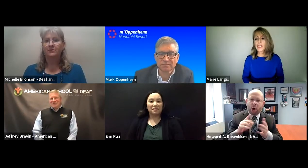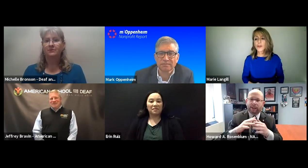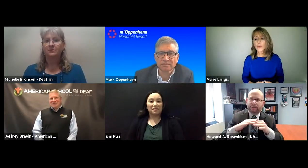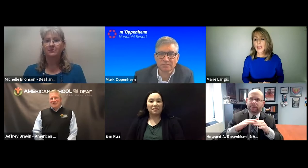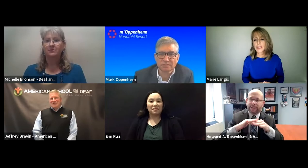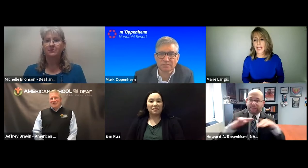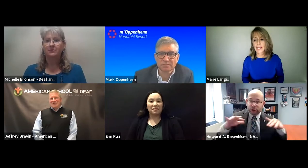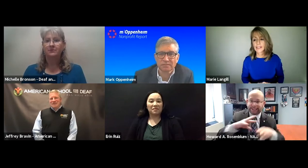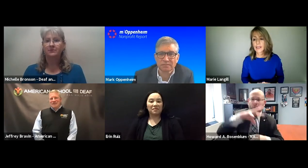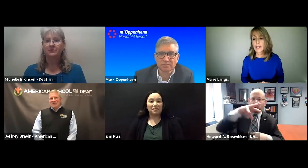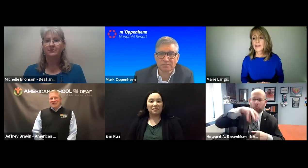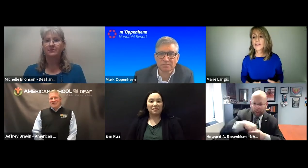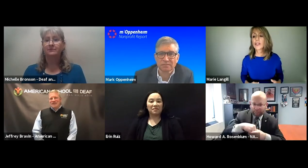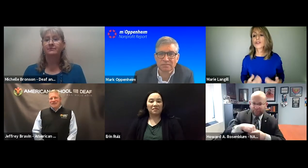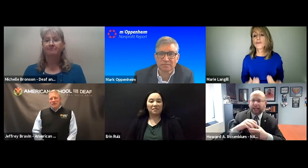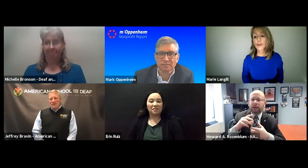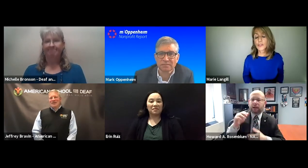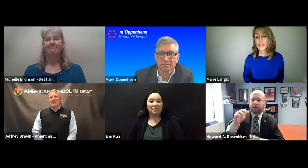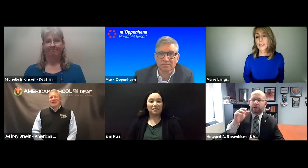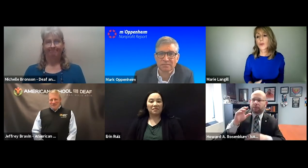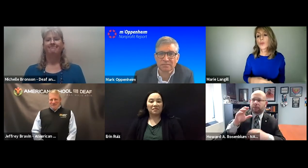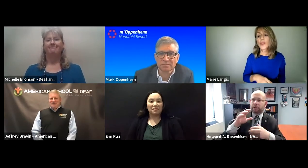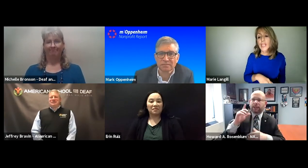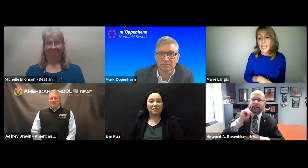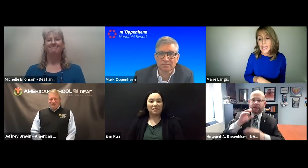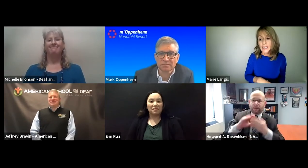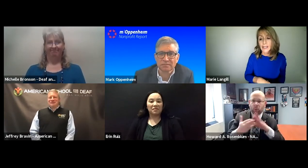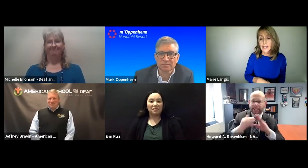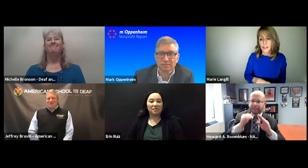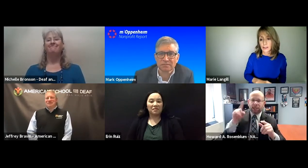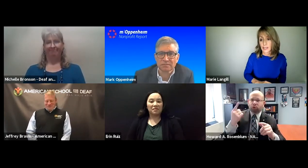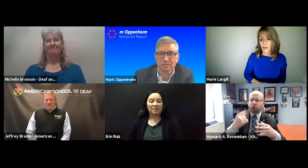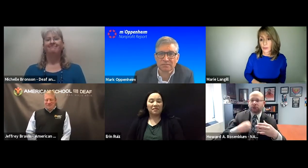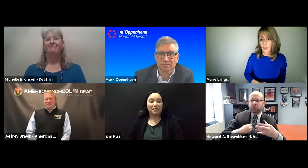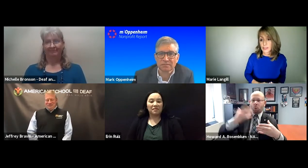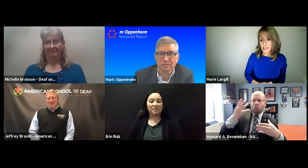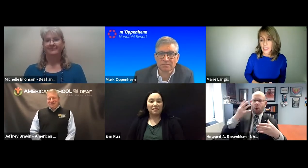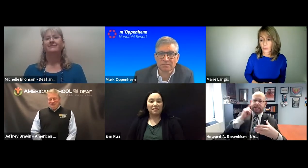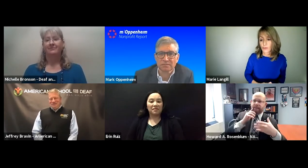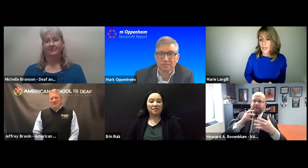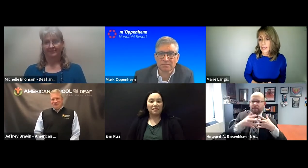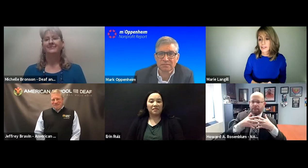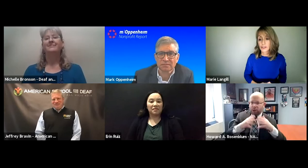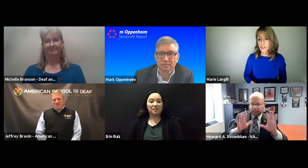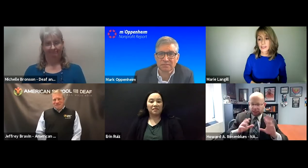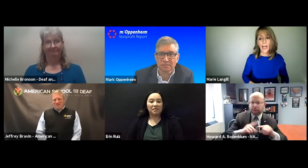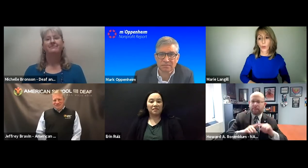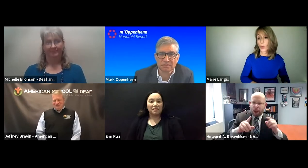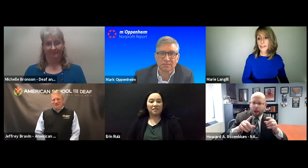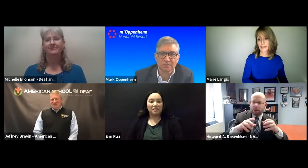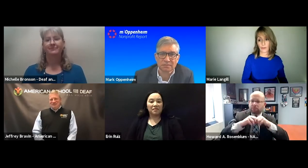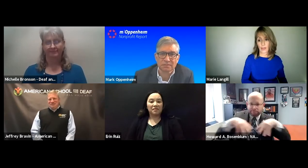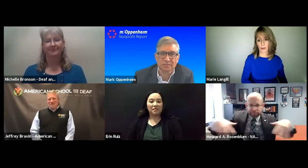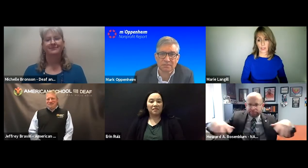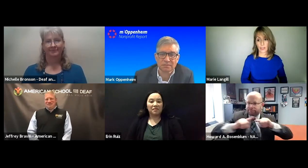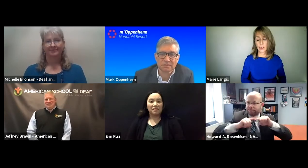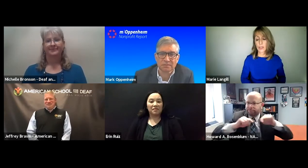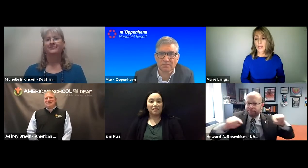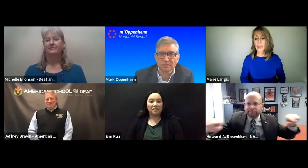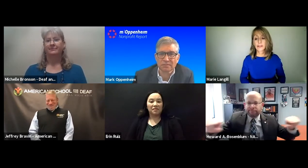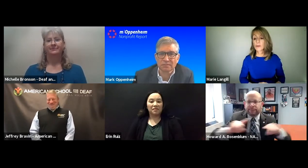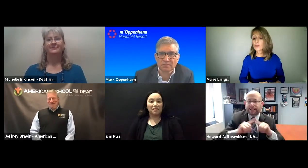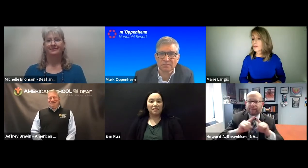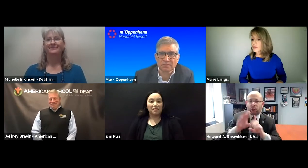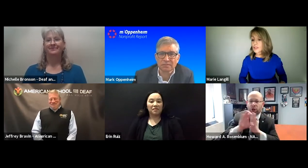But again, we need to recognize that there's diversity again within the deaf community itself. It's just not a white deaf American.